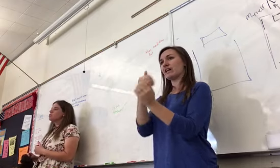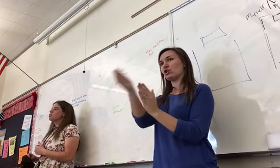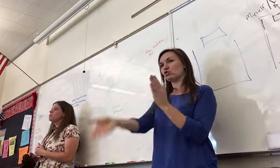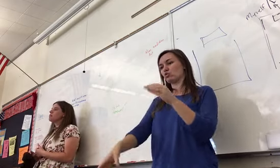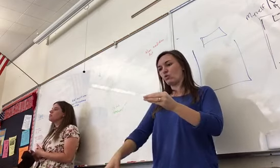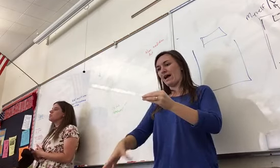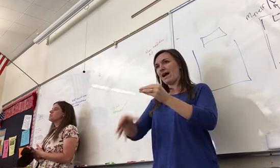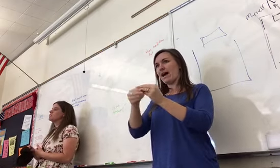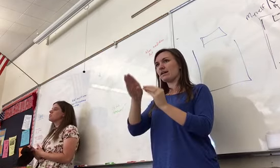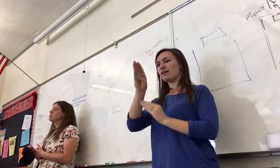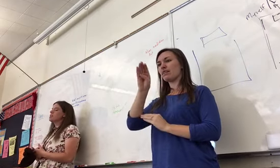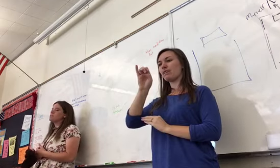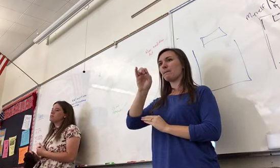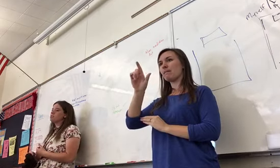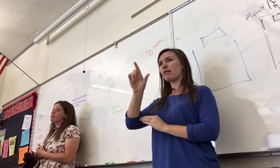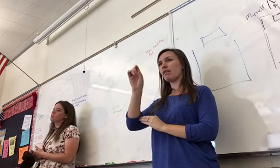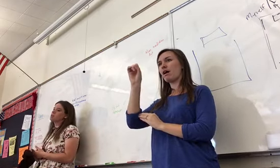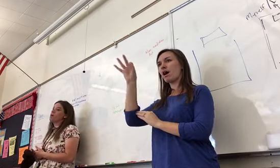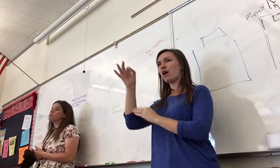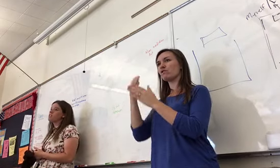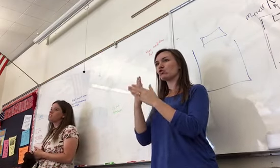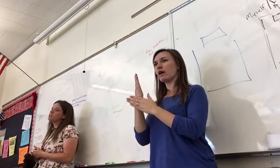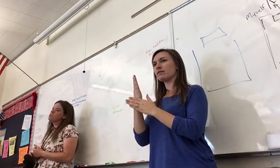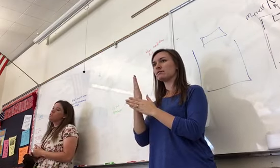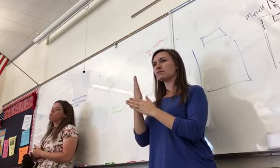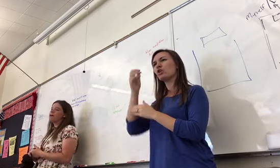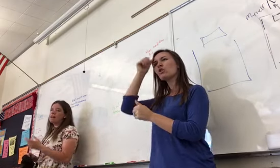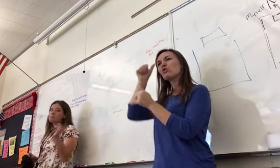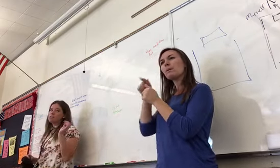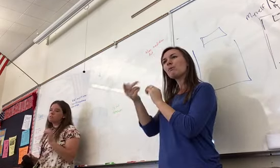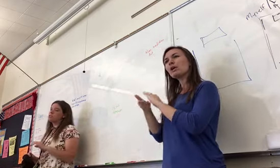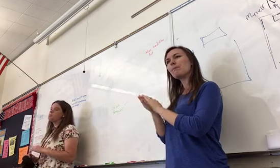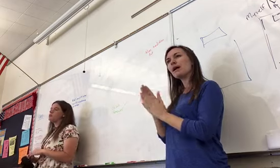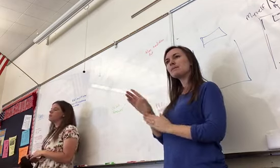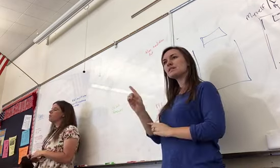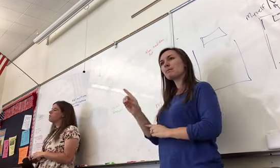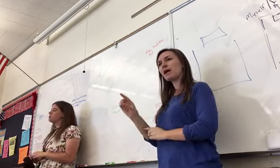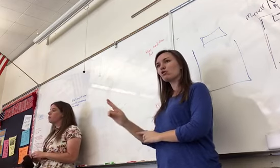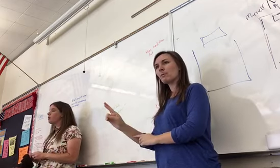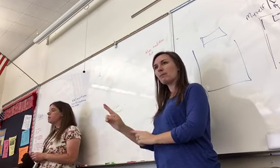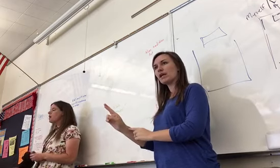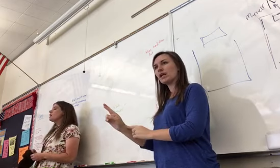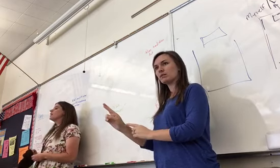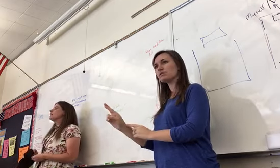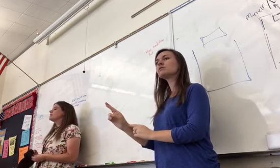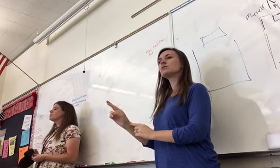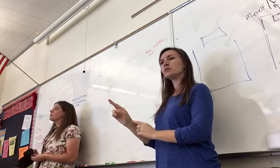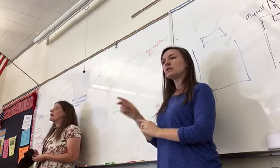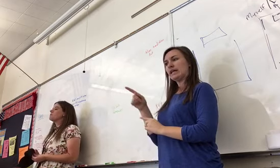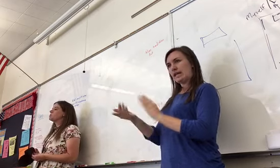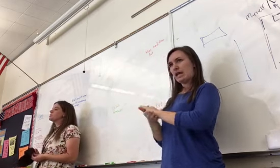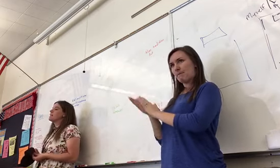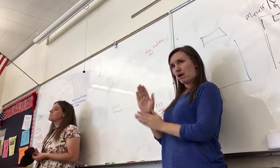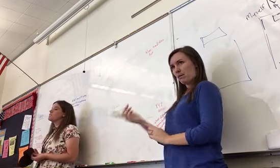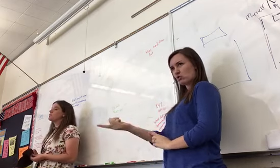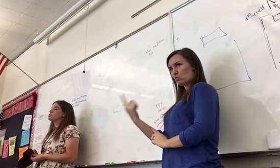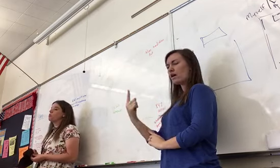So remember, he is going to become a Democratic-Republican right after this when the political parties form. He says we have to protect individual